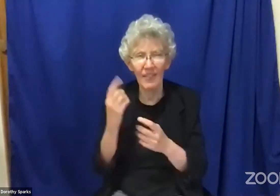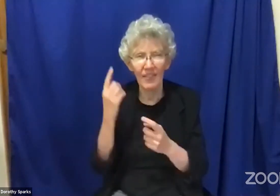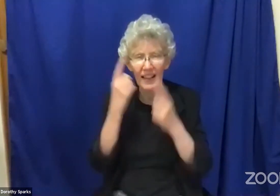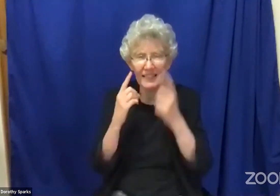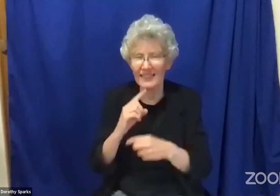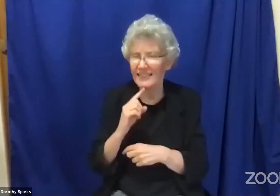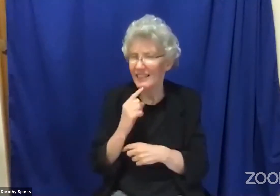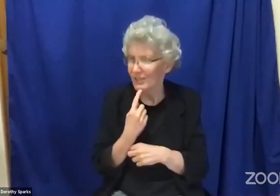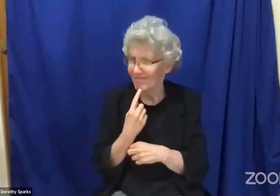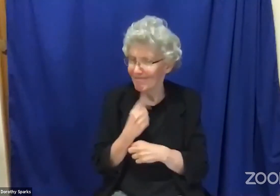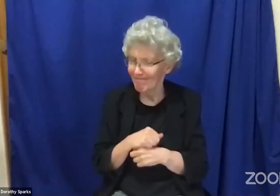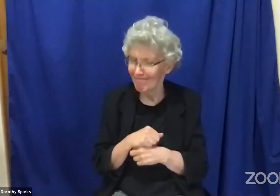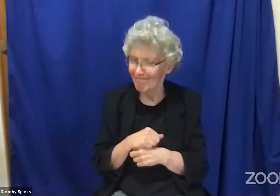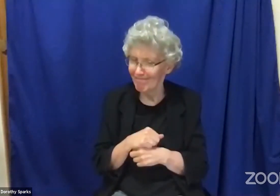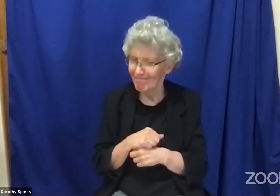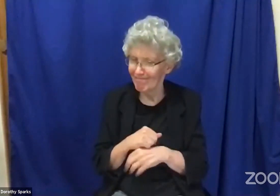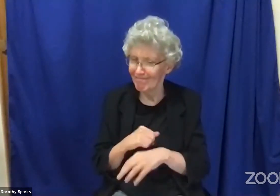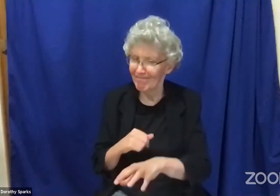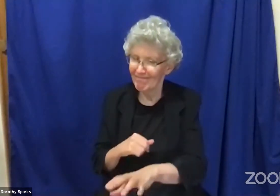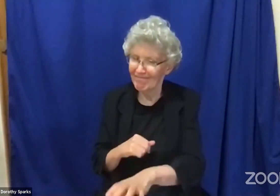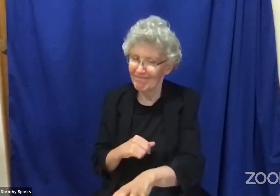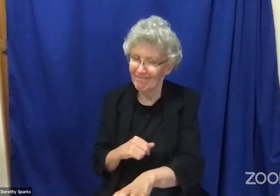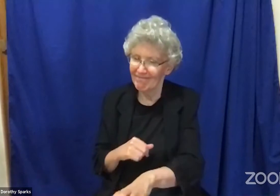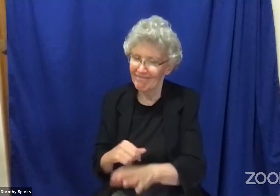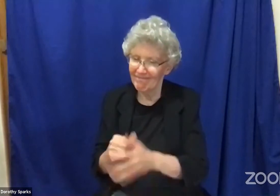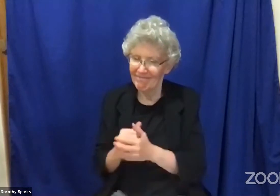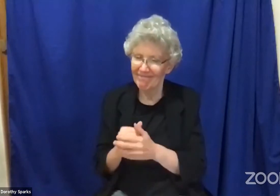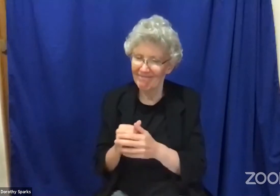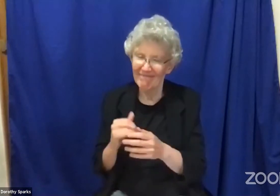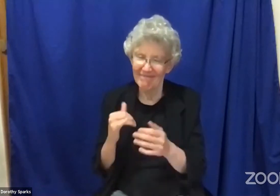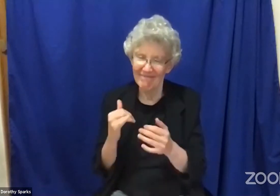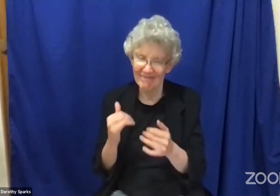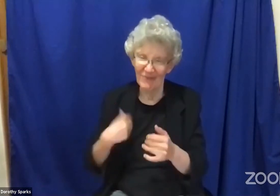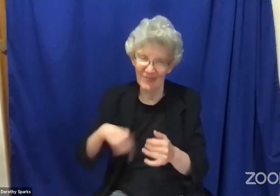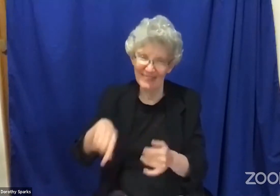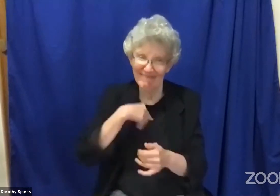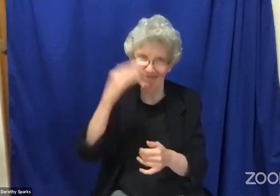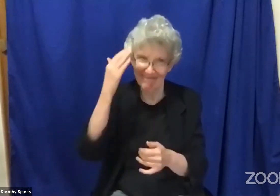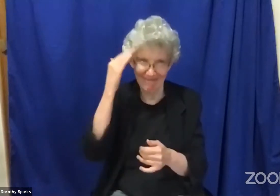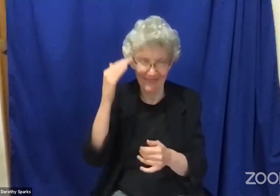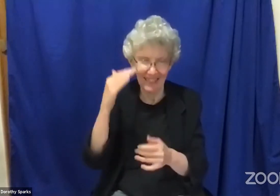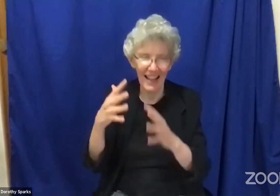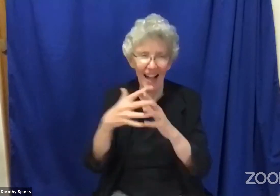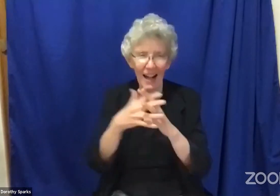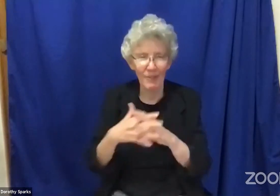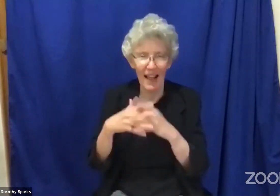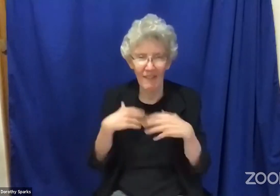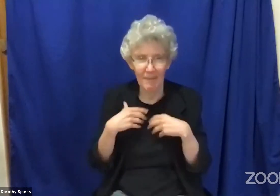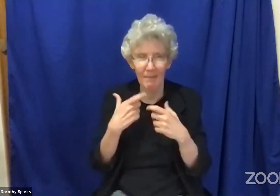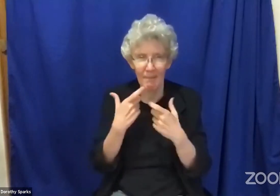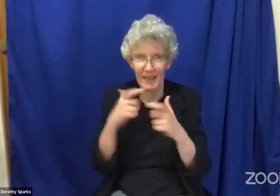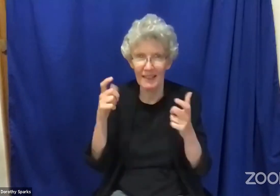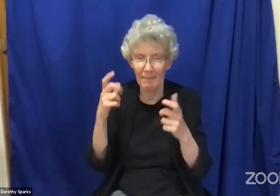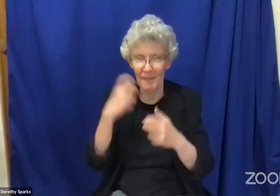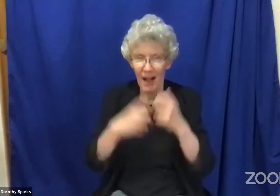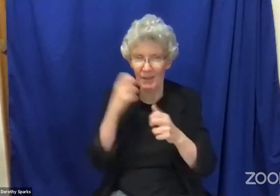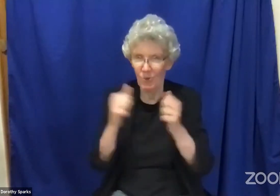and so now I would like for us to take time to think about